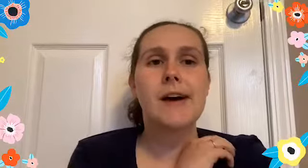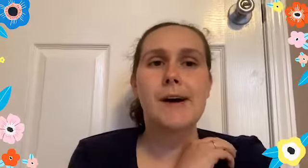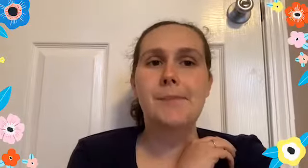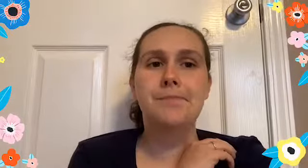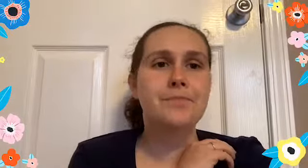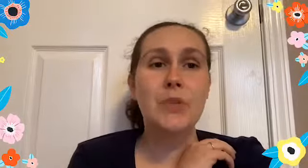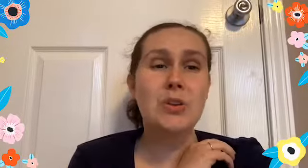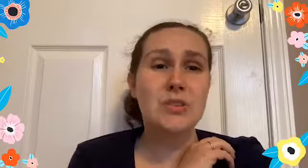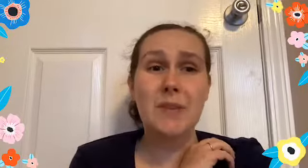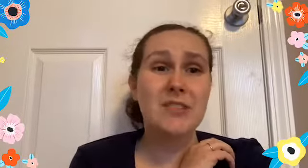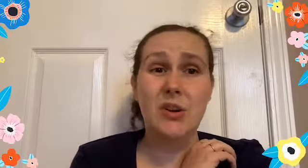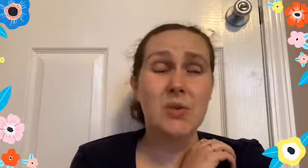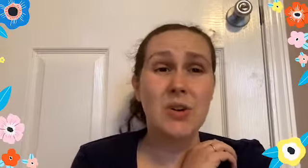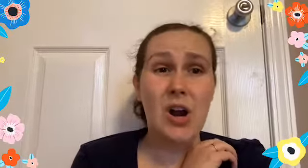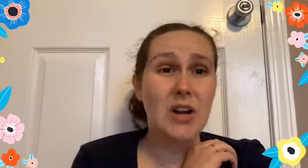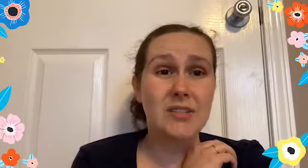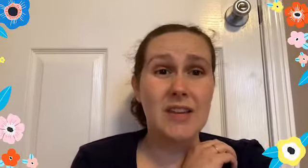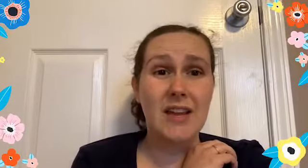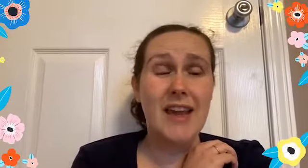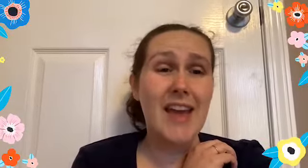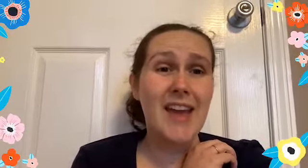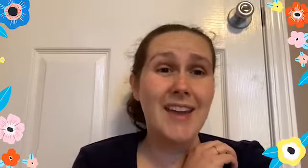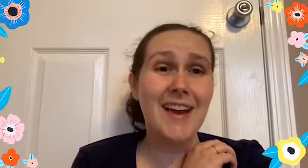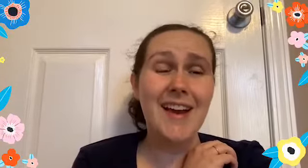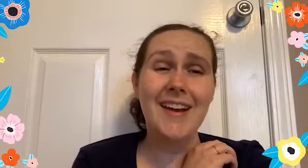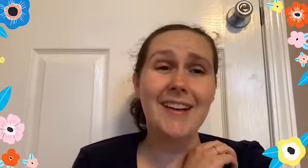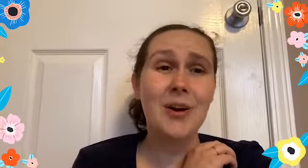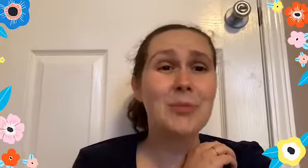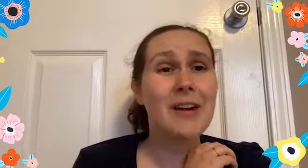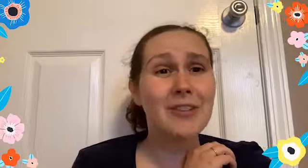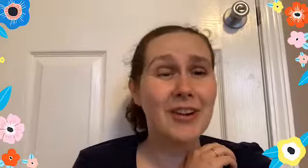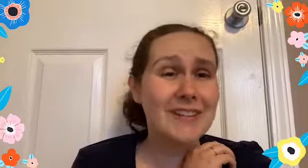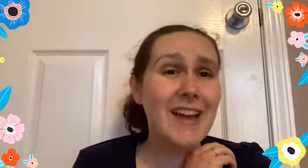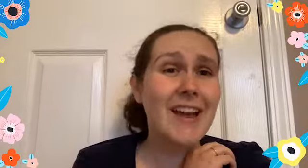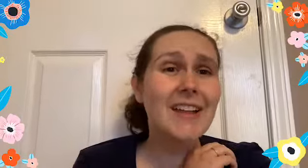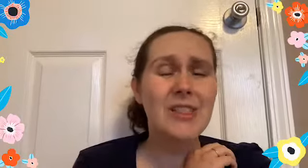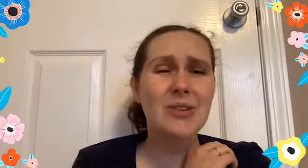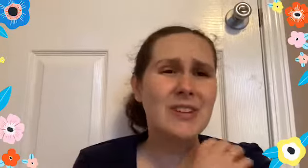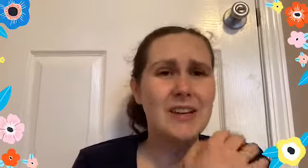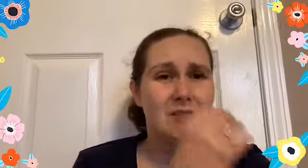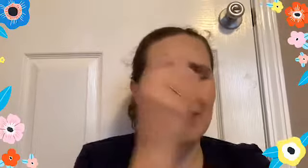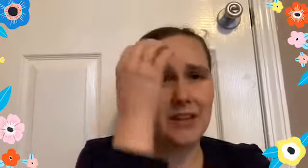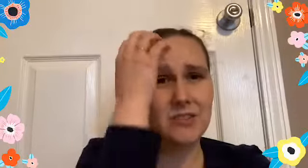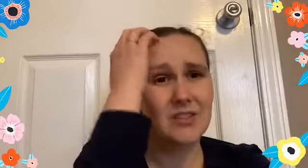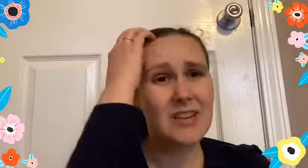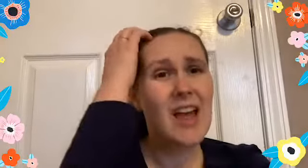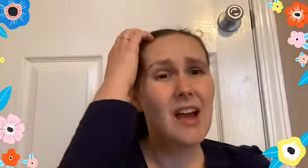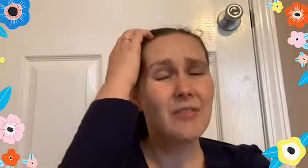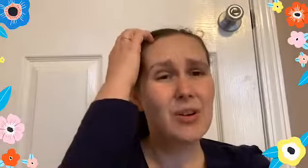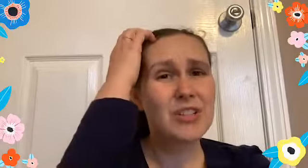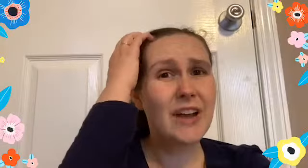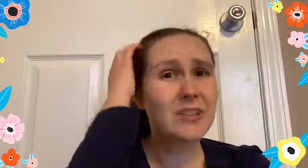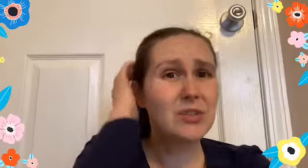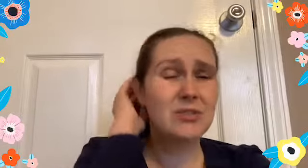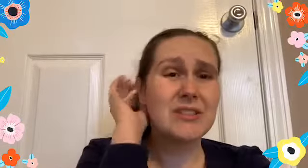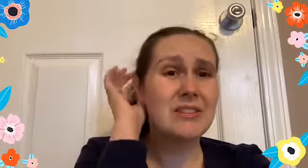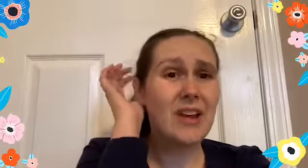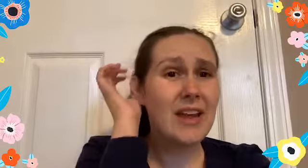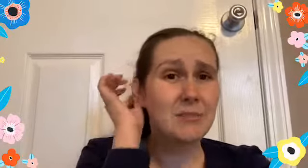um, you can just make general cards like, Hey, I hope you have a great day. Those kinds of things. Just for a child to receive a handmade